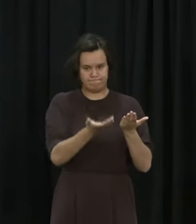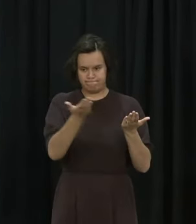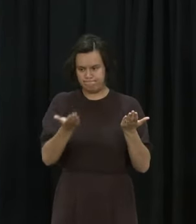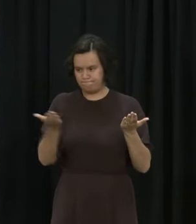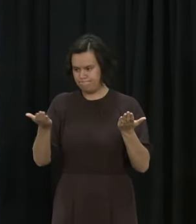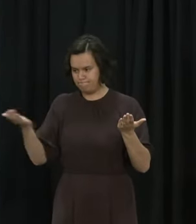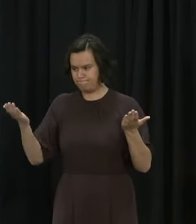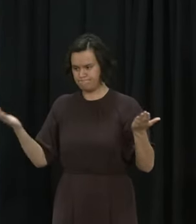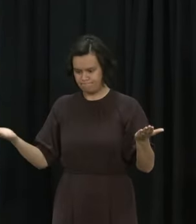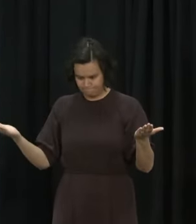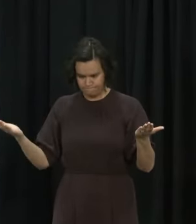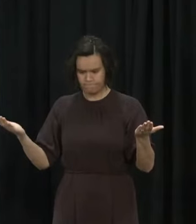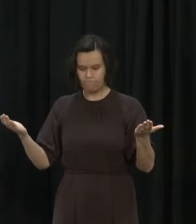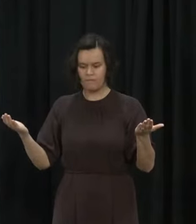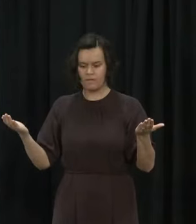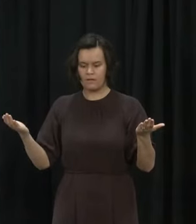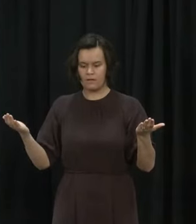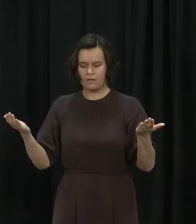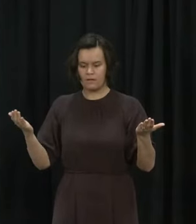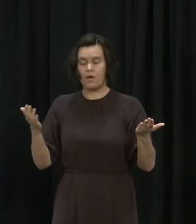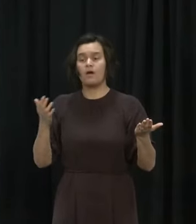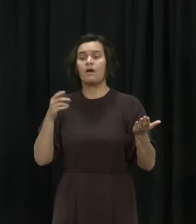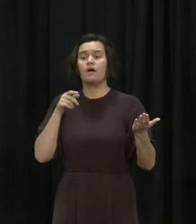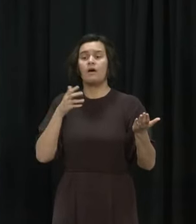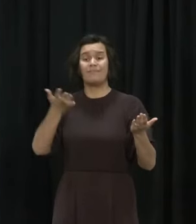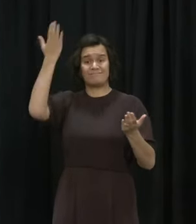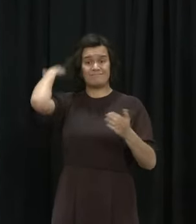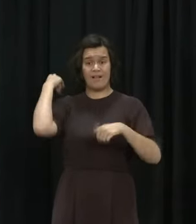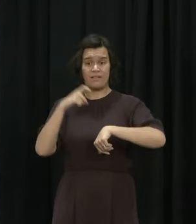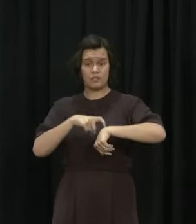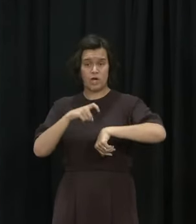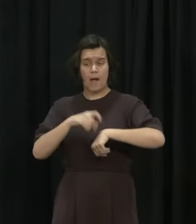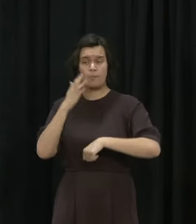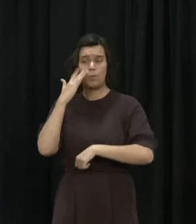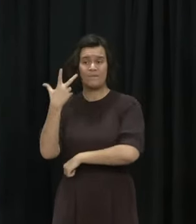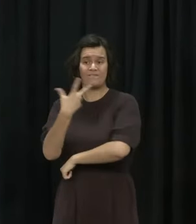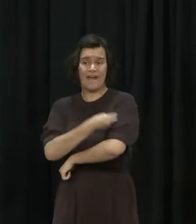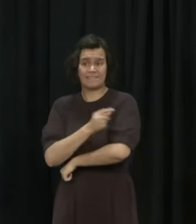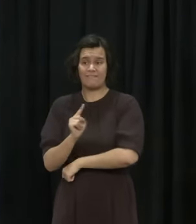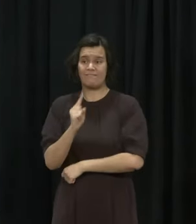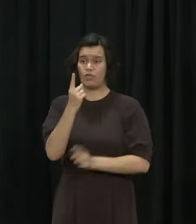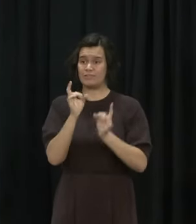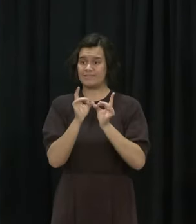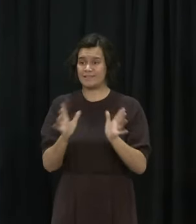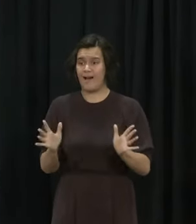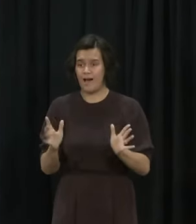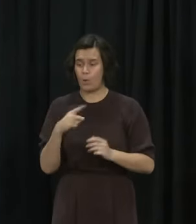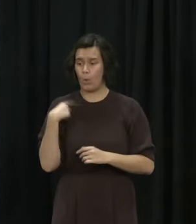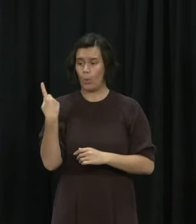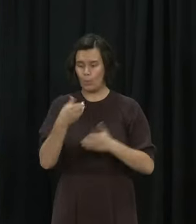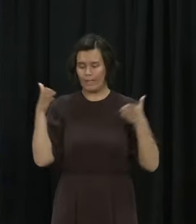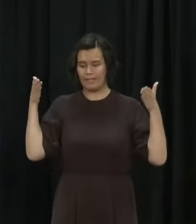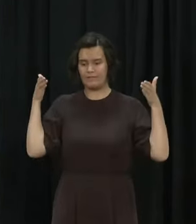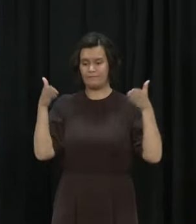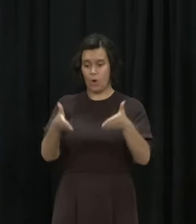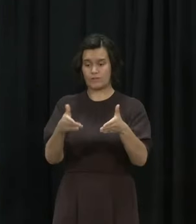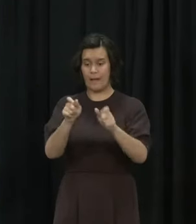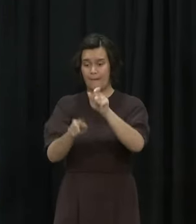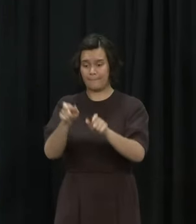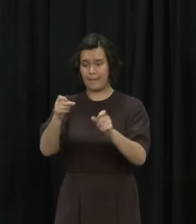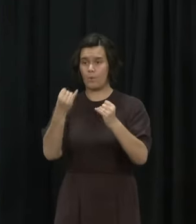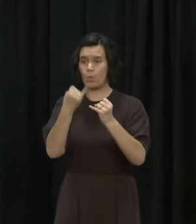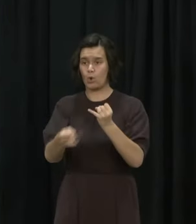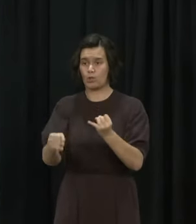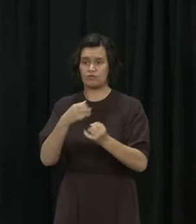supply to roll out the vaccination initially to those who were most at risk of getting it in the first place so those who are working at the